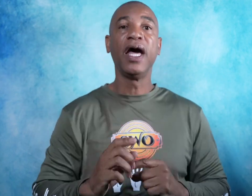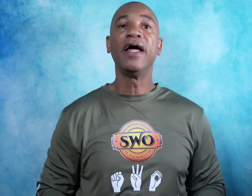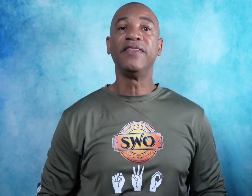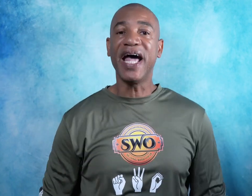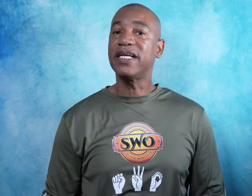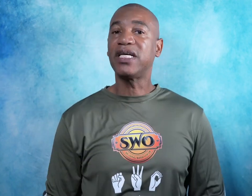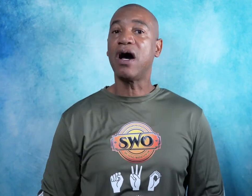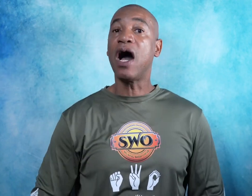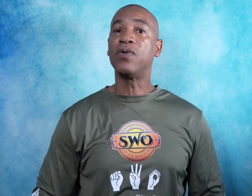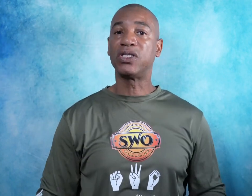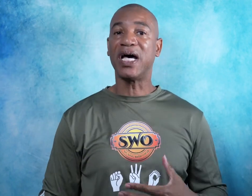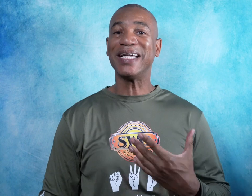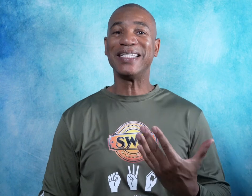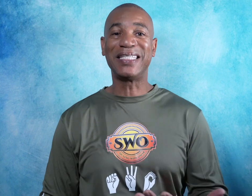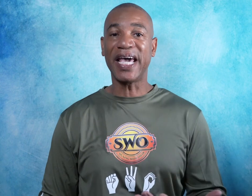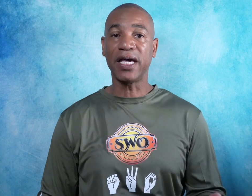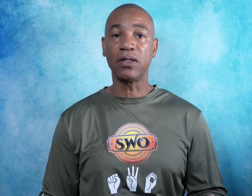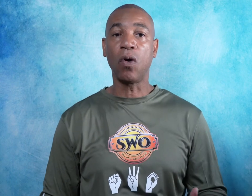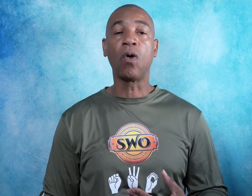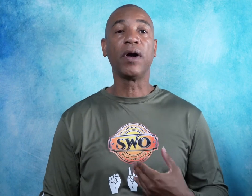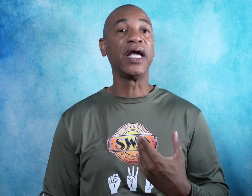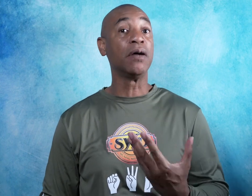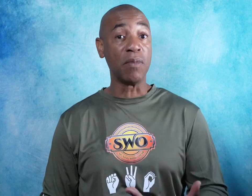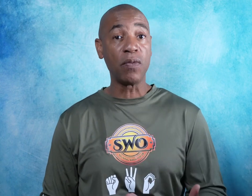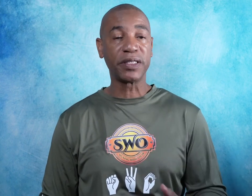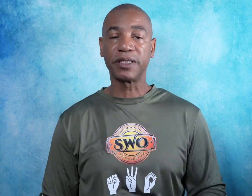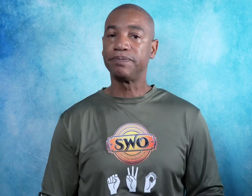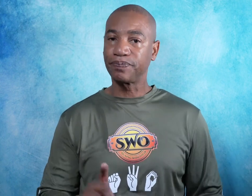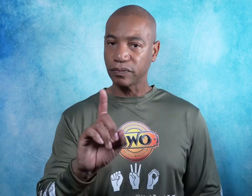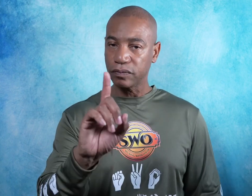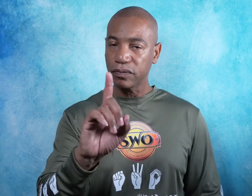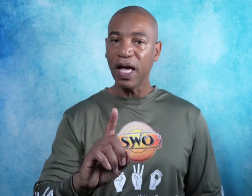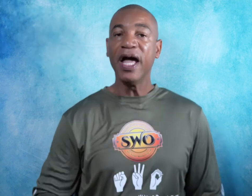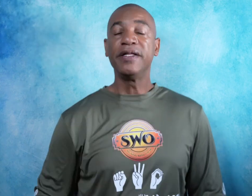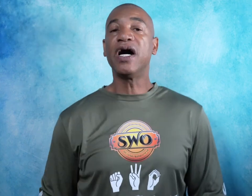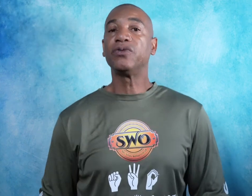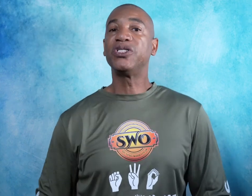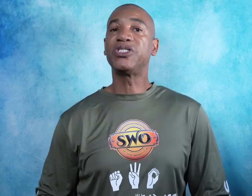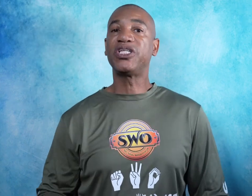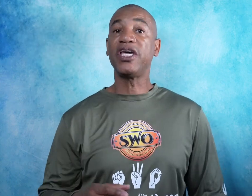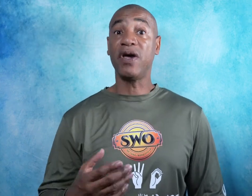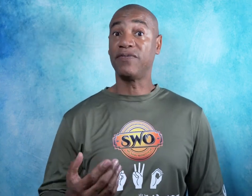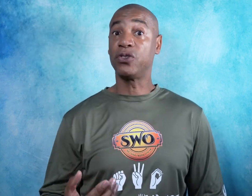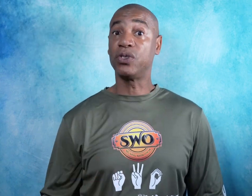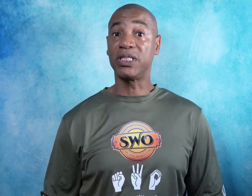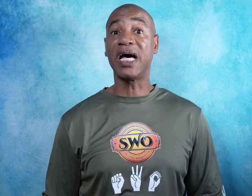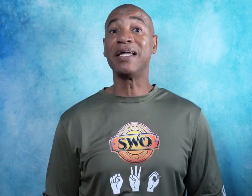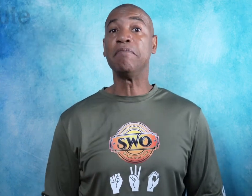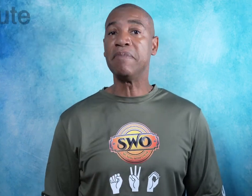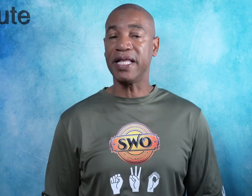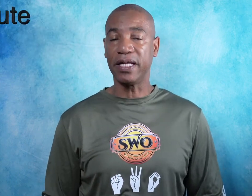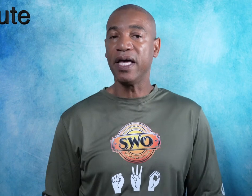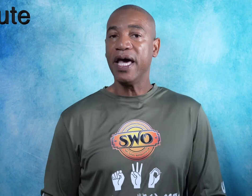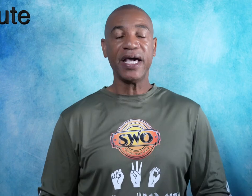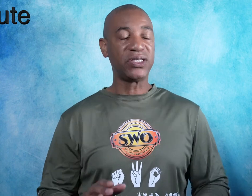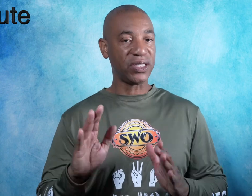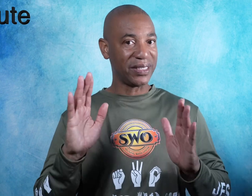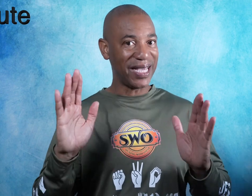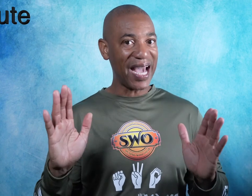That is how I would sign second or in a moment. Now, just say you have to do the sign minute. It's the exact